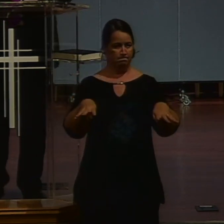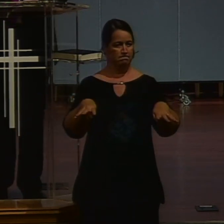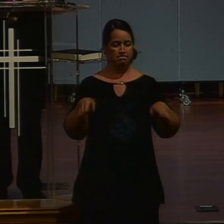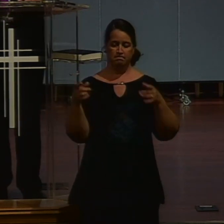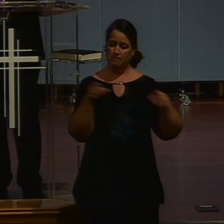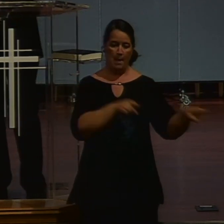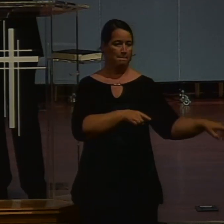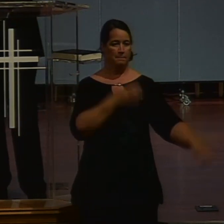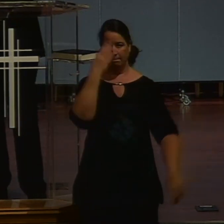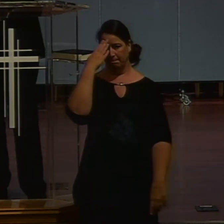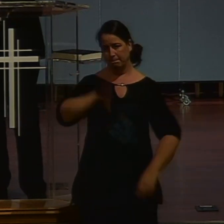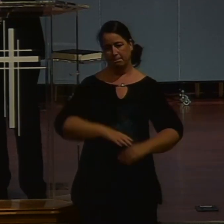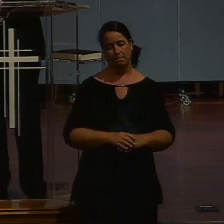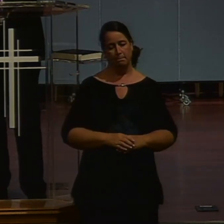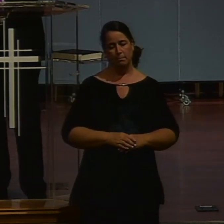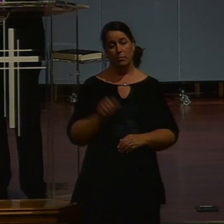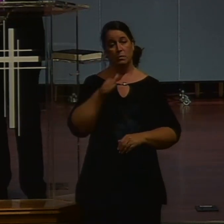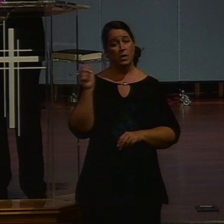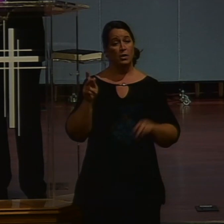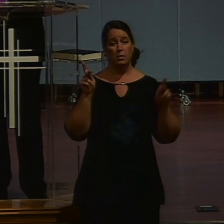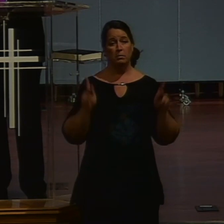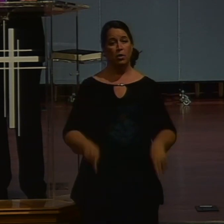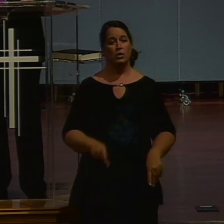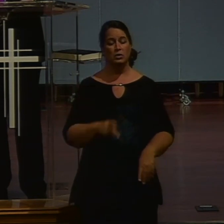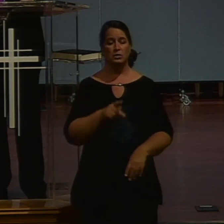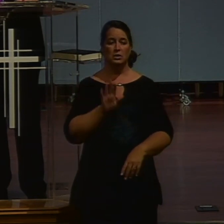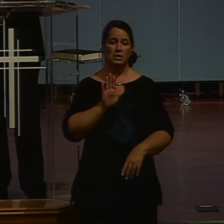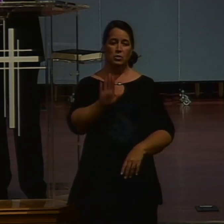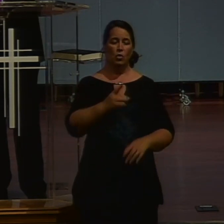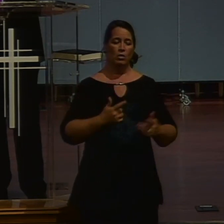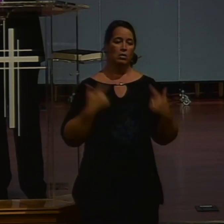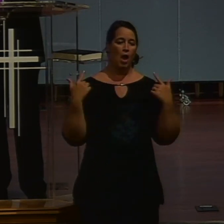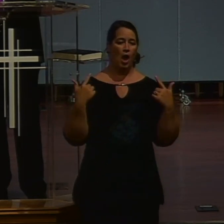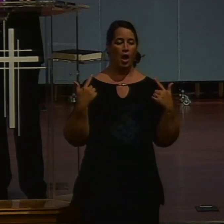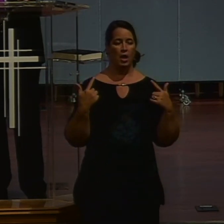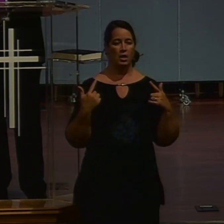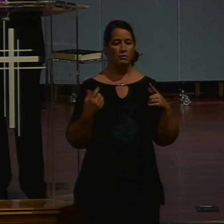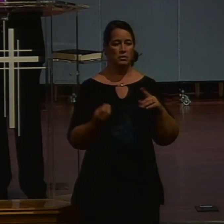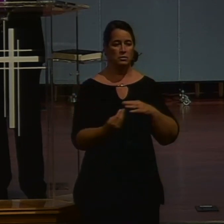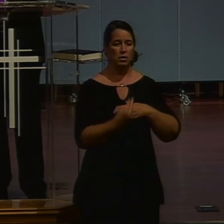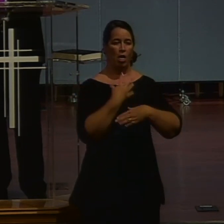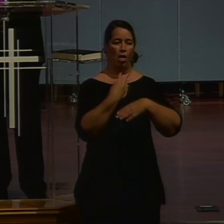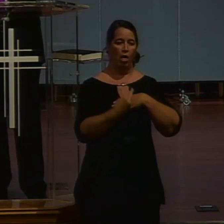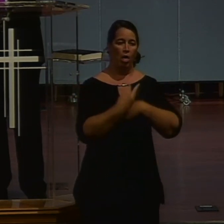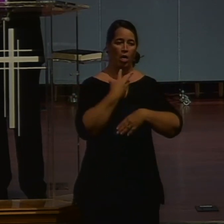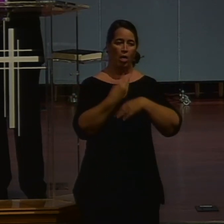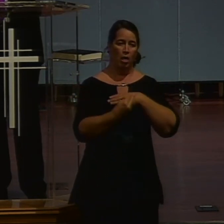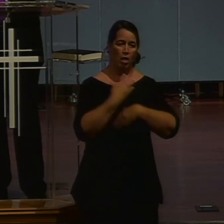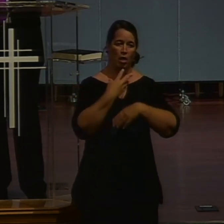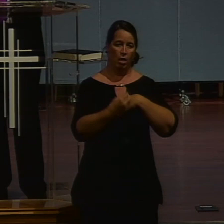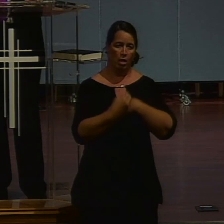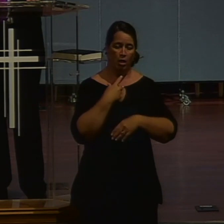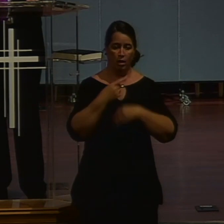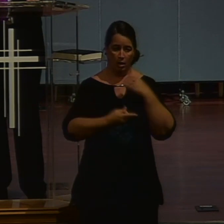and you don't need yet another person pontificating in your life about COVID-19 or its origins of the future, which only